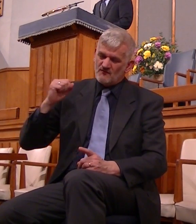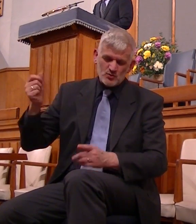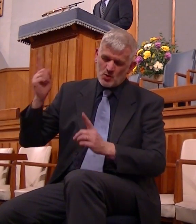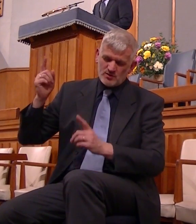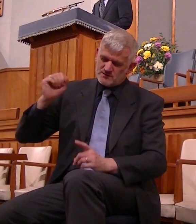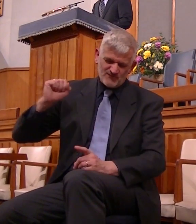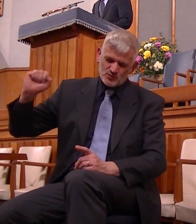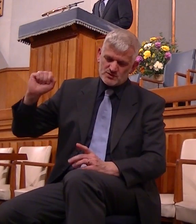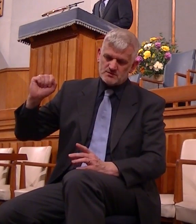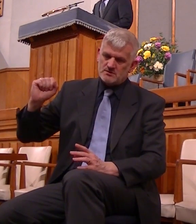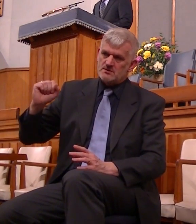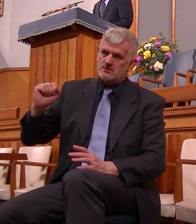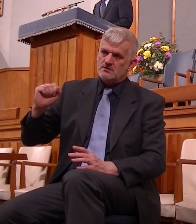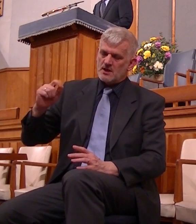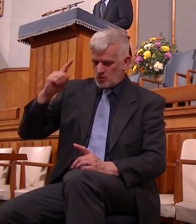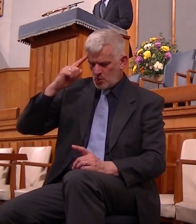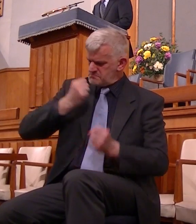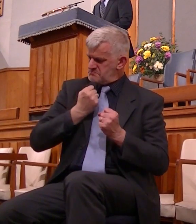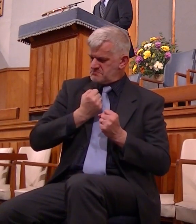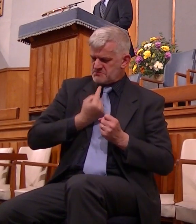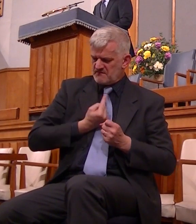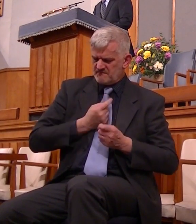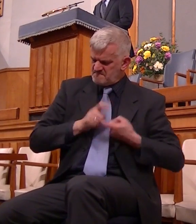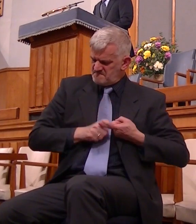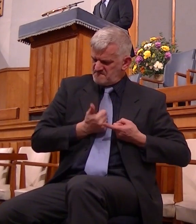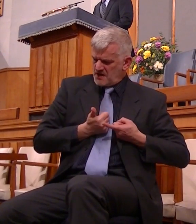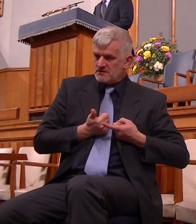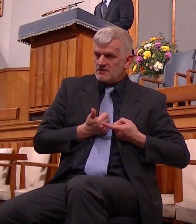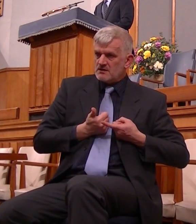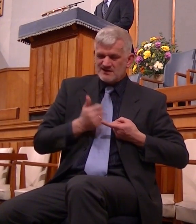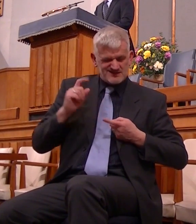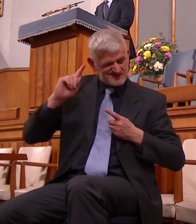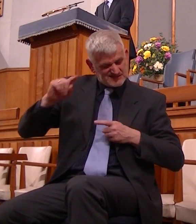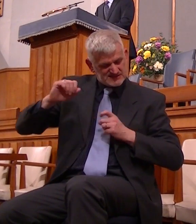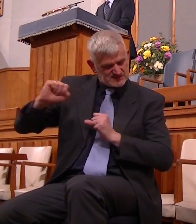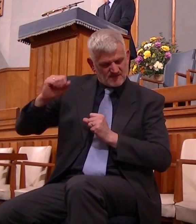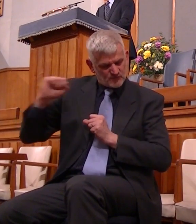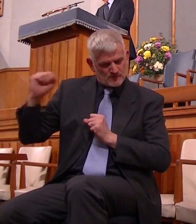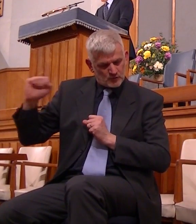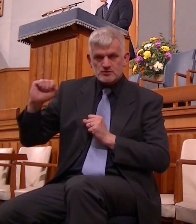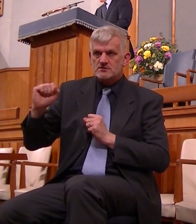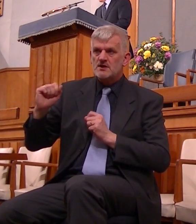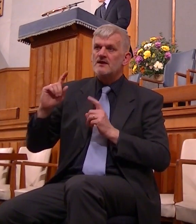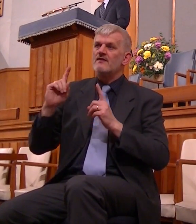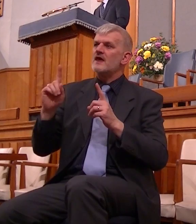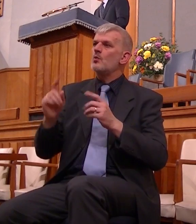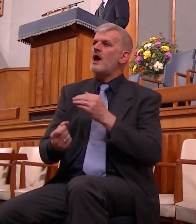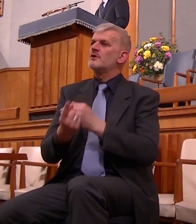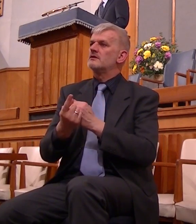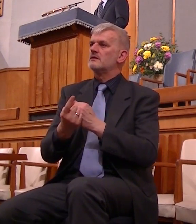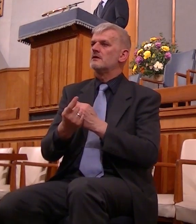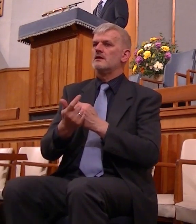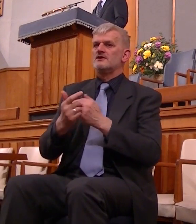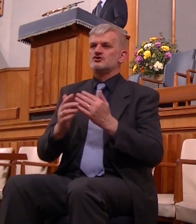and life would never work out without repentance and trust in the living God then he was involved in